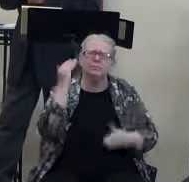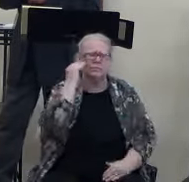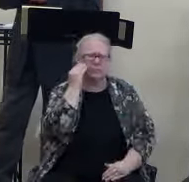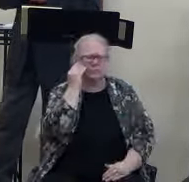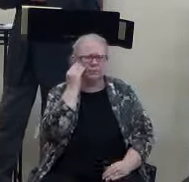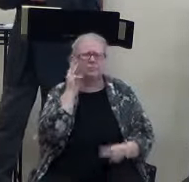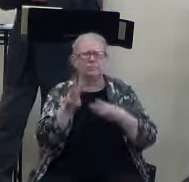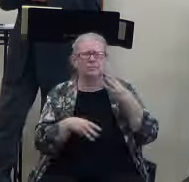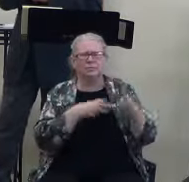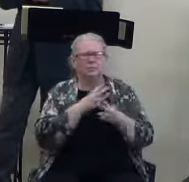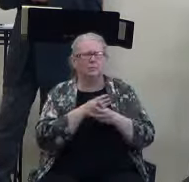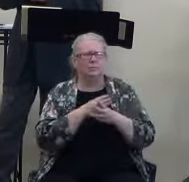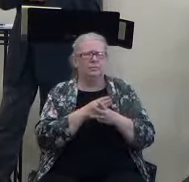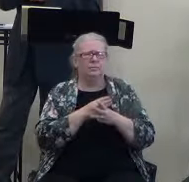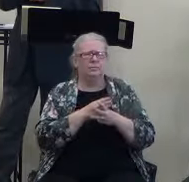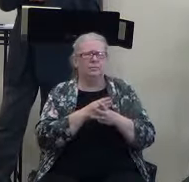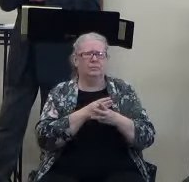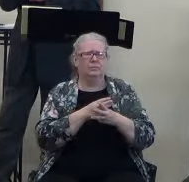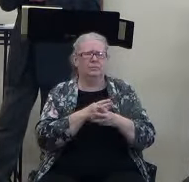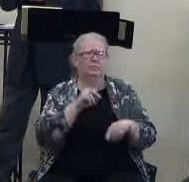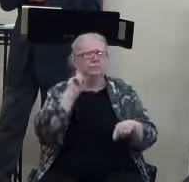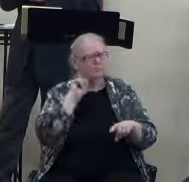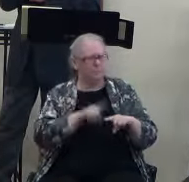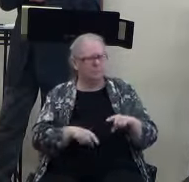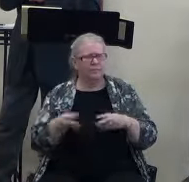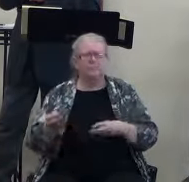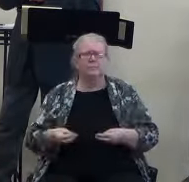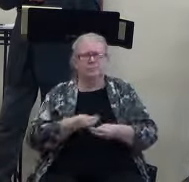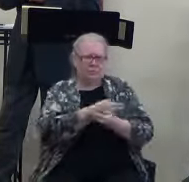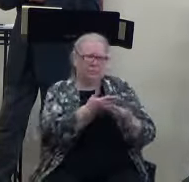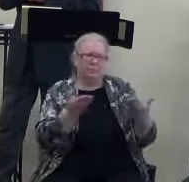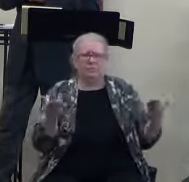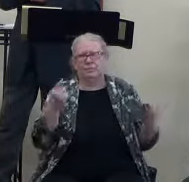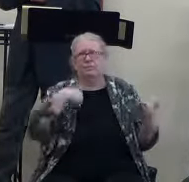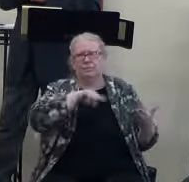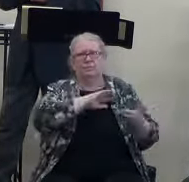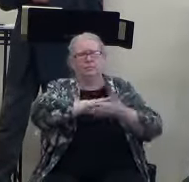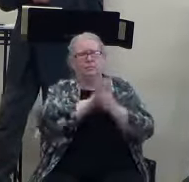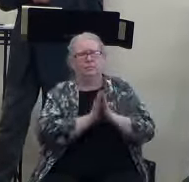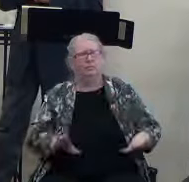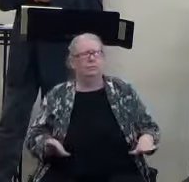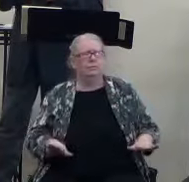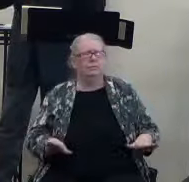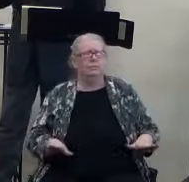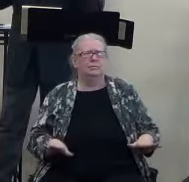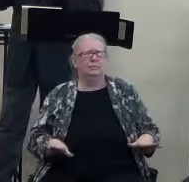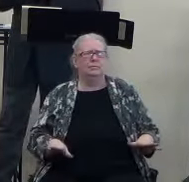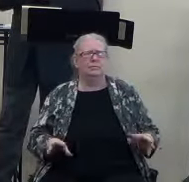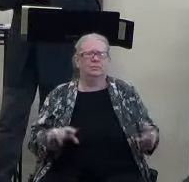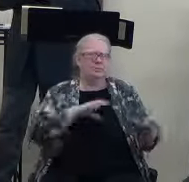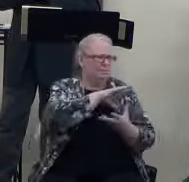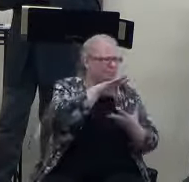really isn't capable of giving us much peace today? There's a lot of turmoil, lot of instability.